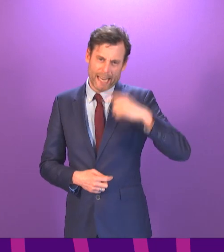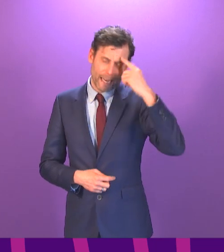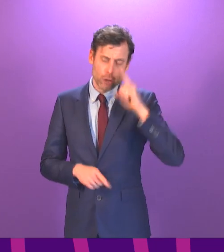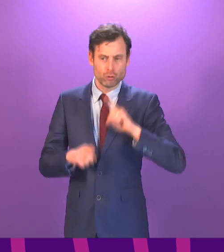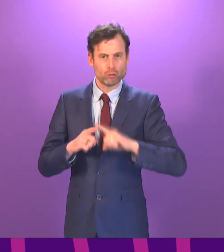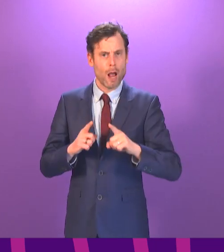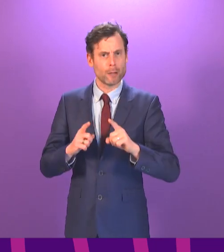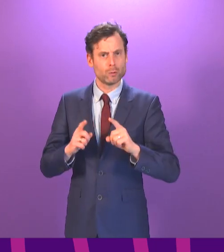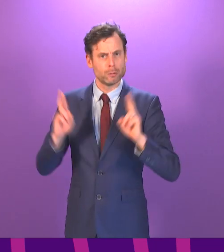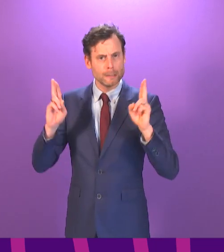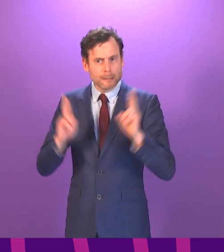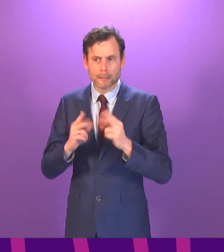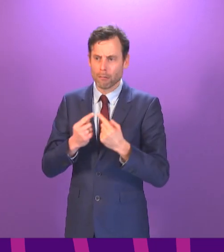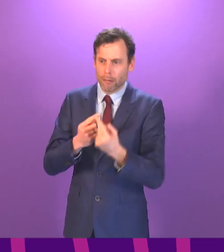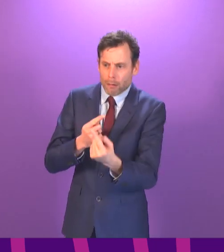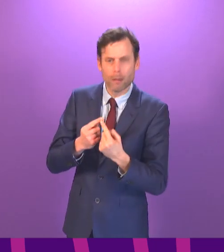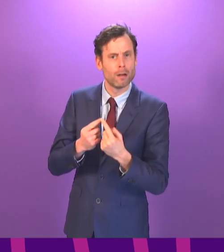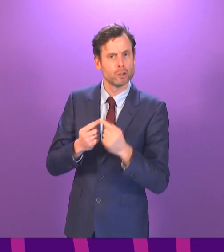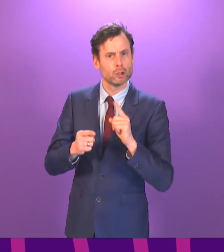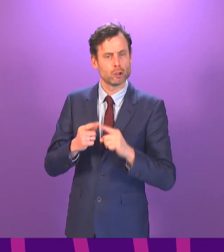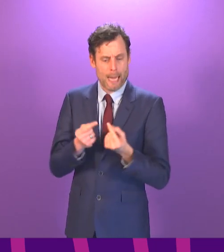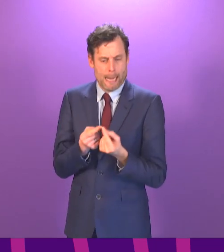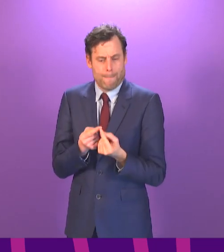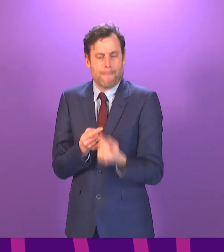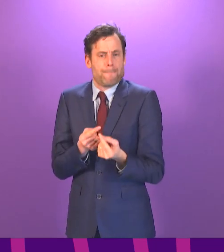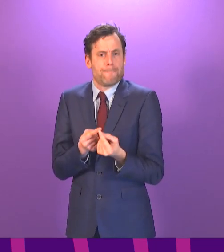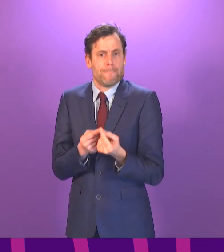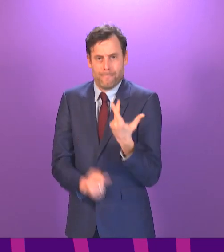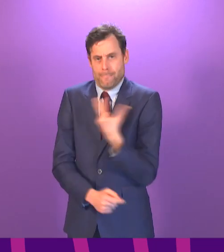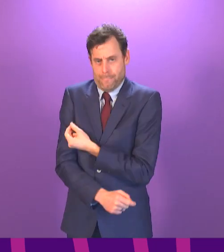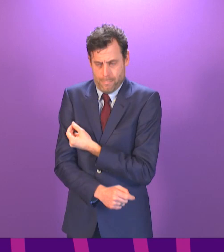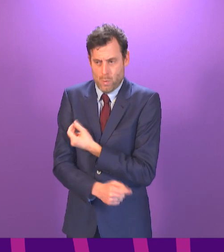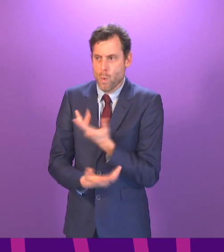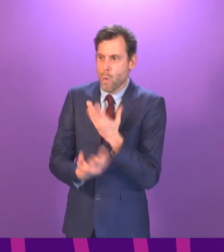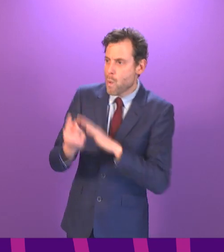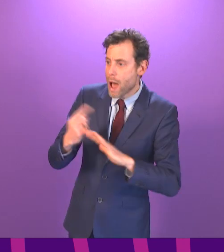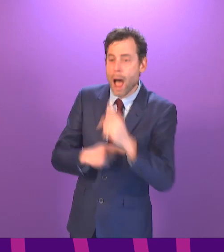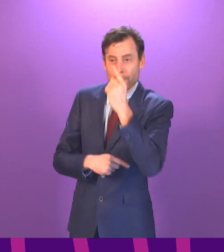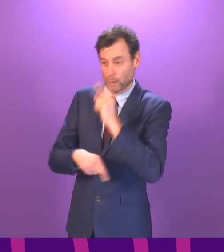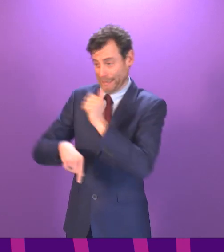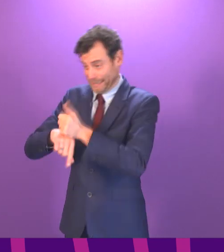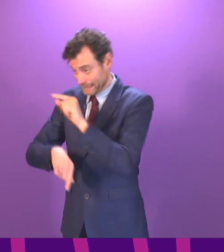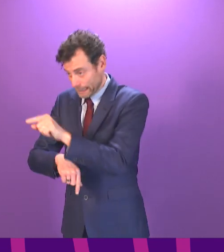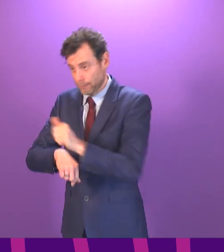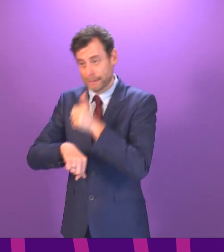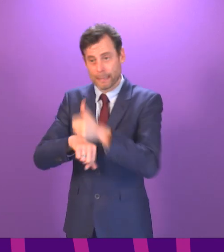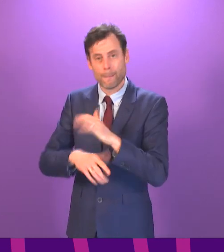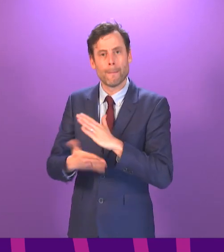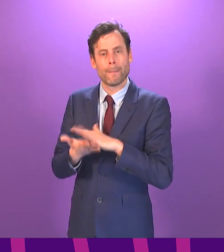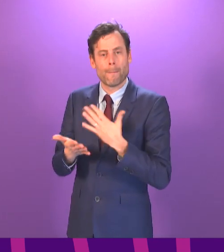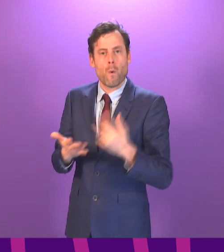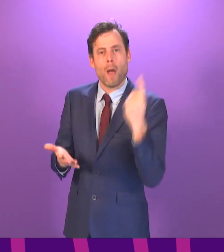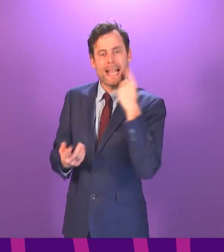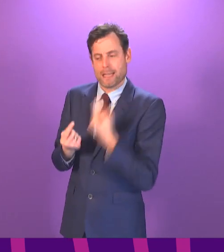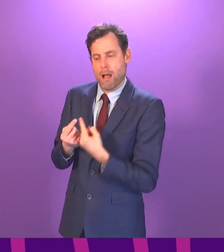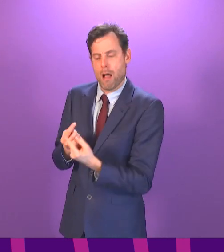minimise travel times and distances to vaccination centres where that is possible. I know that some residents in areas like